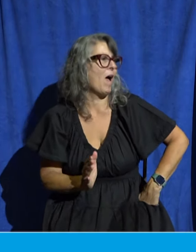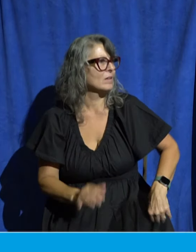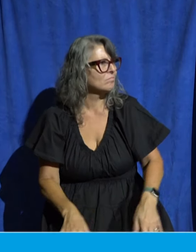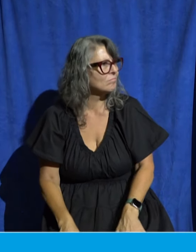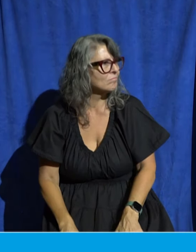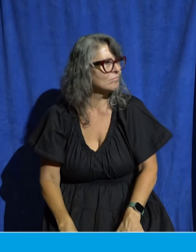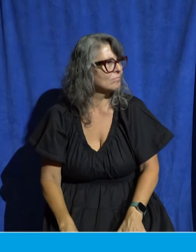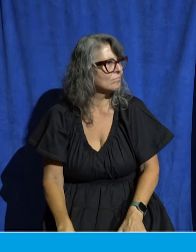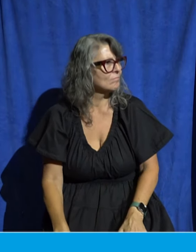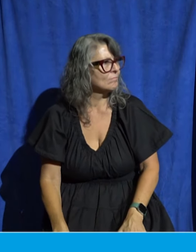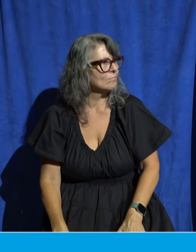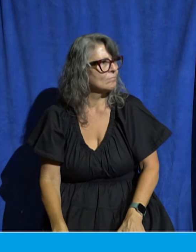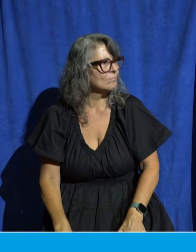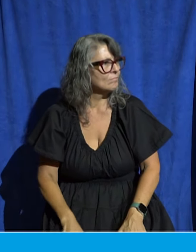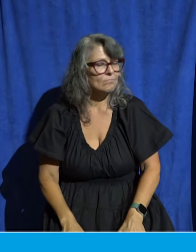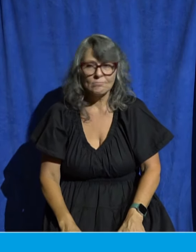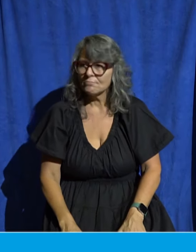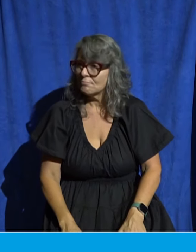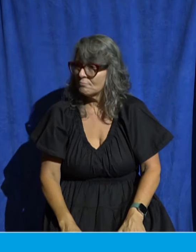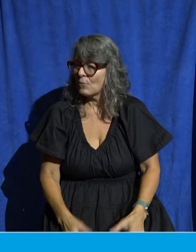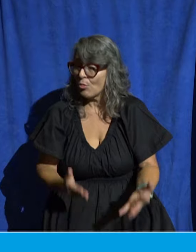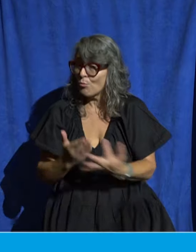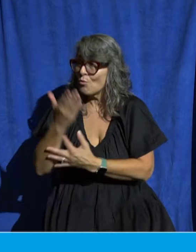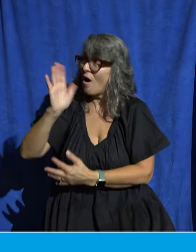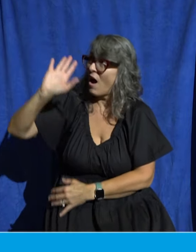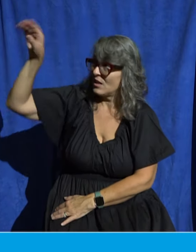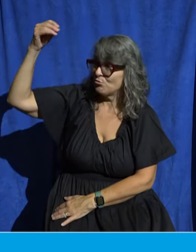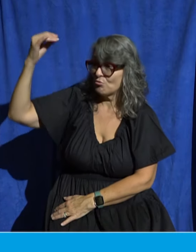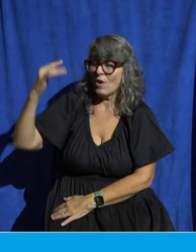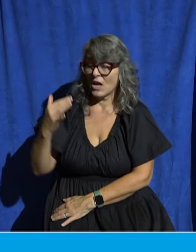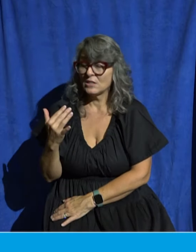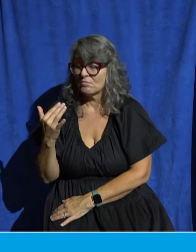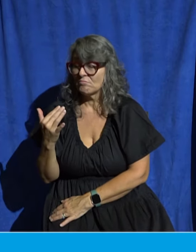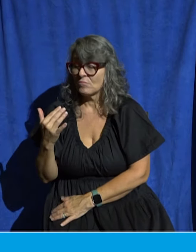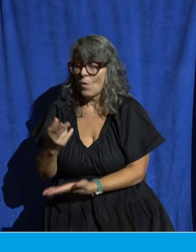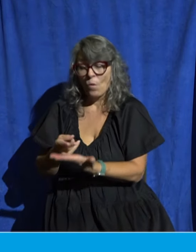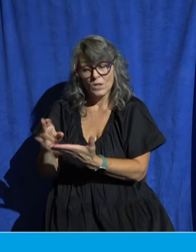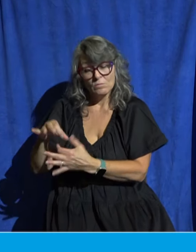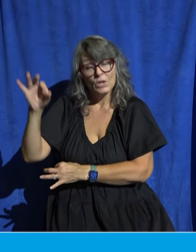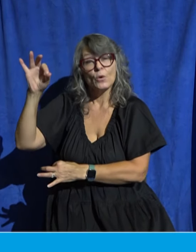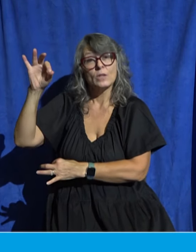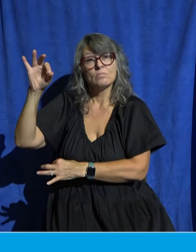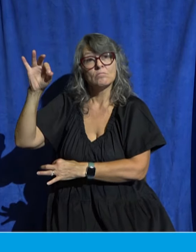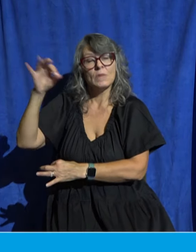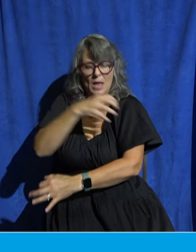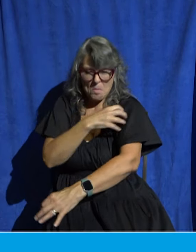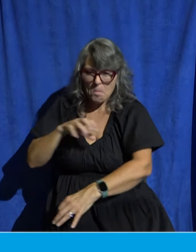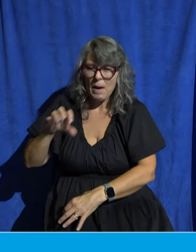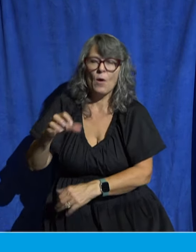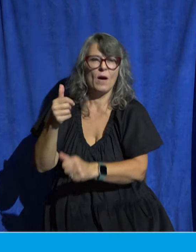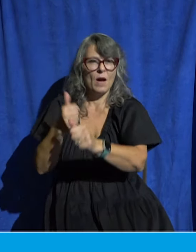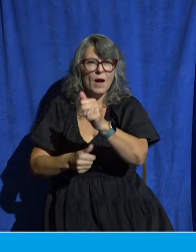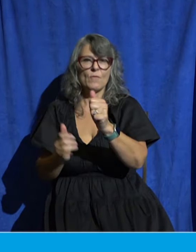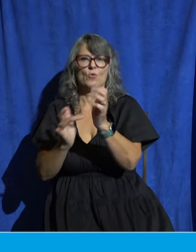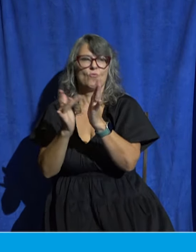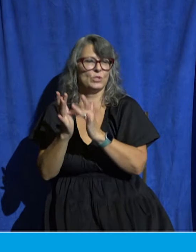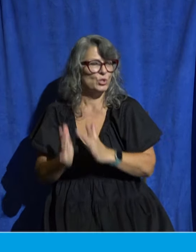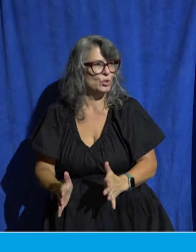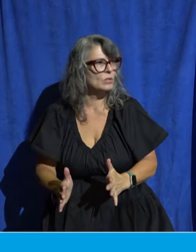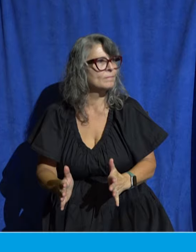so to summarize by God's grace the Holy Spirit equips every Christian with spiritual gifts